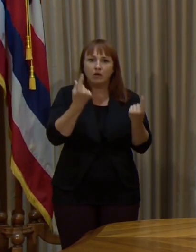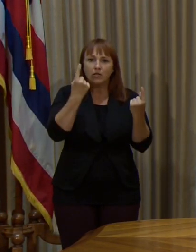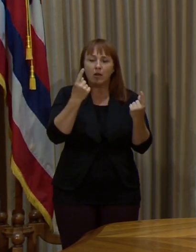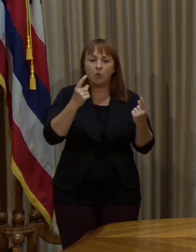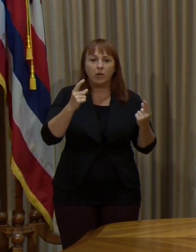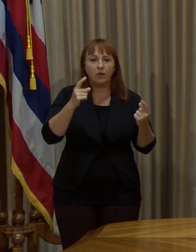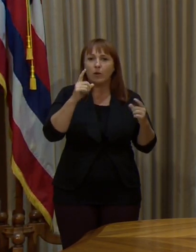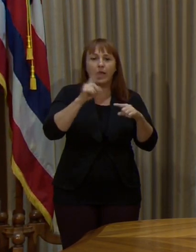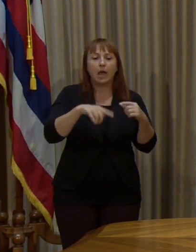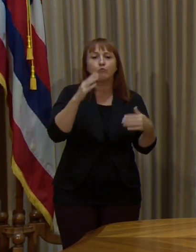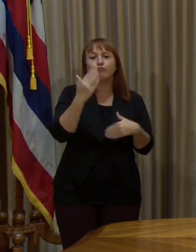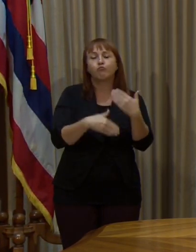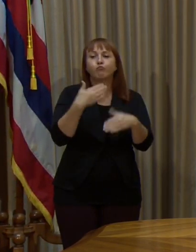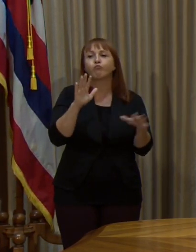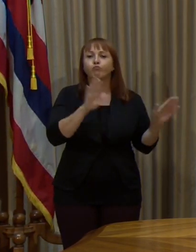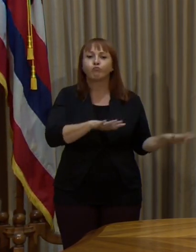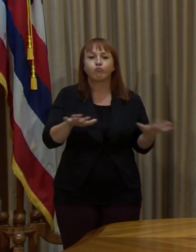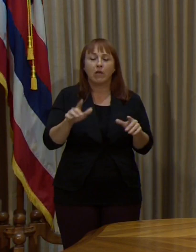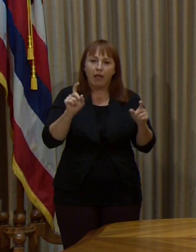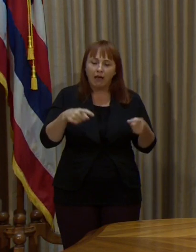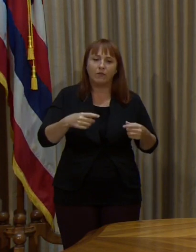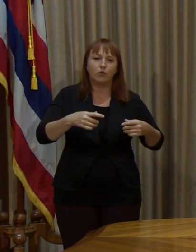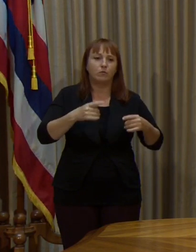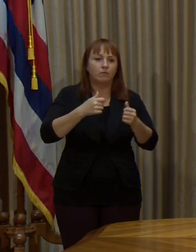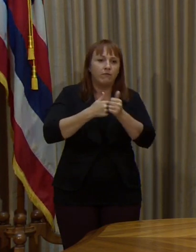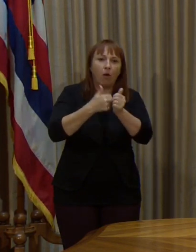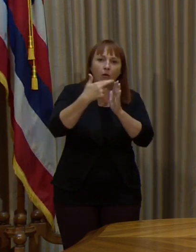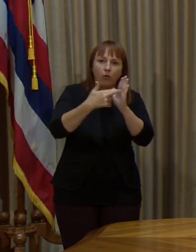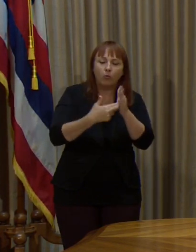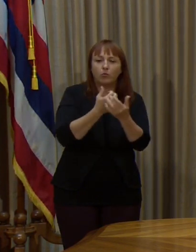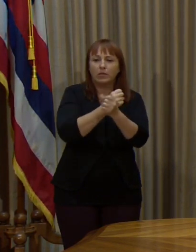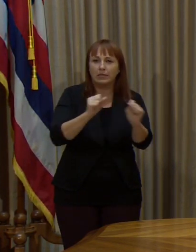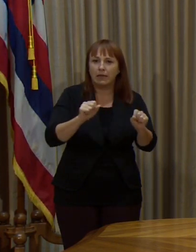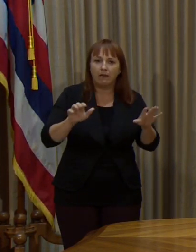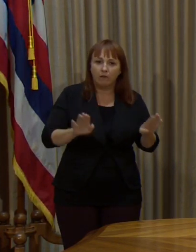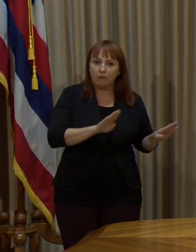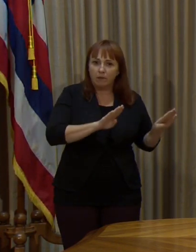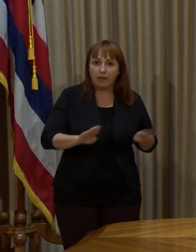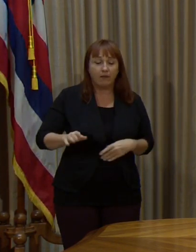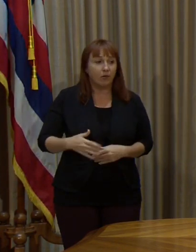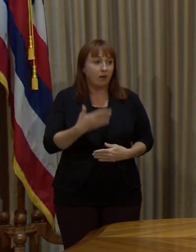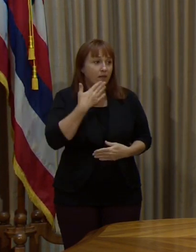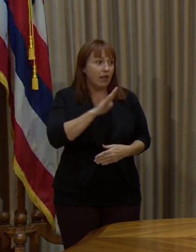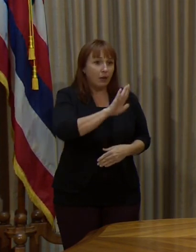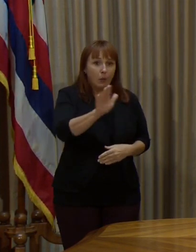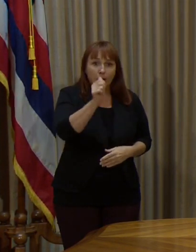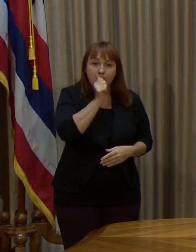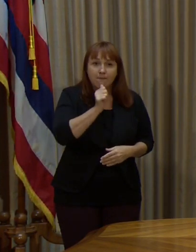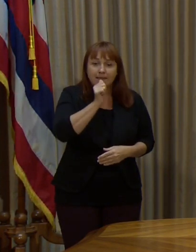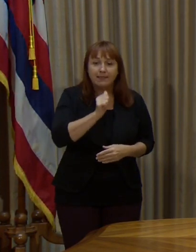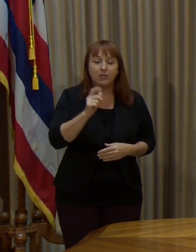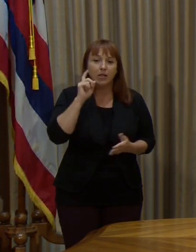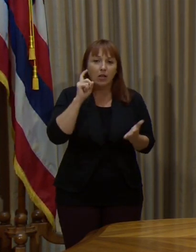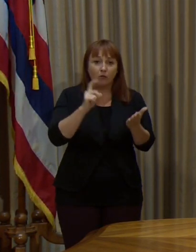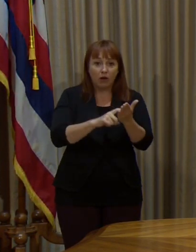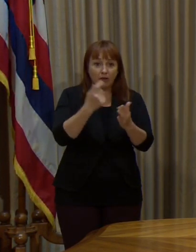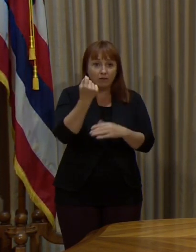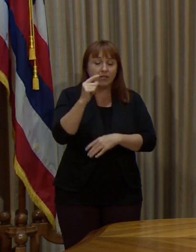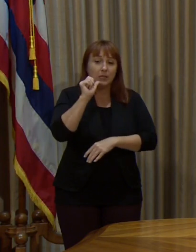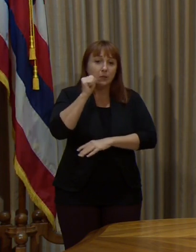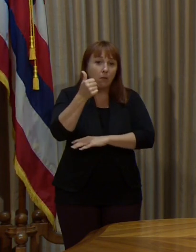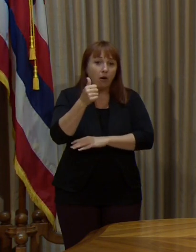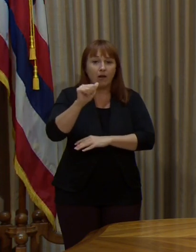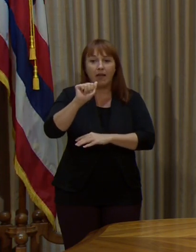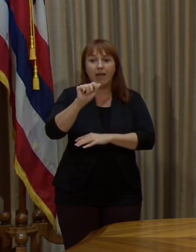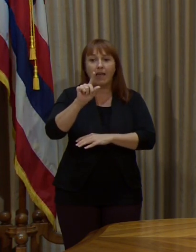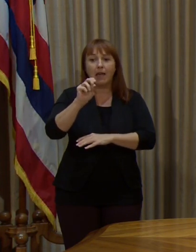keep our guard out. So that being said, we do want to thank everybody for their patience. We want to also recognize that tomorrow is